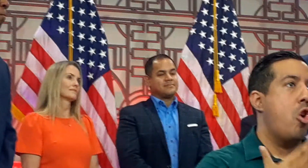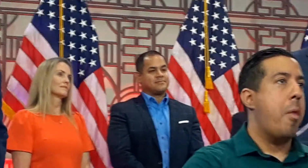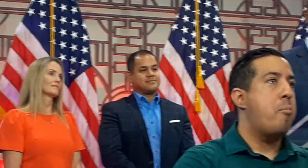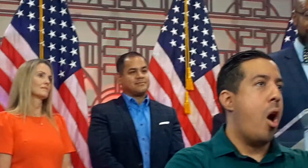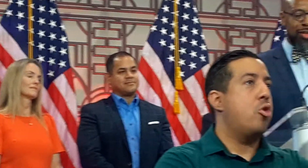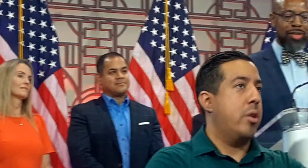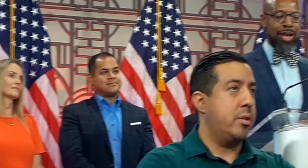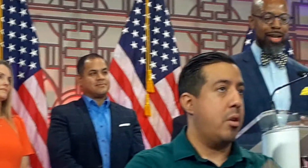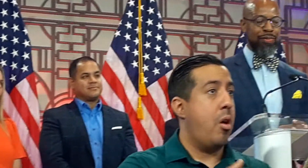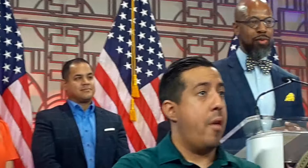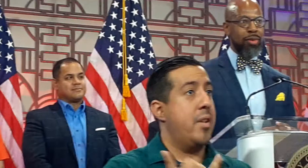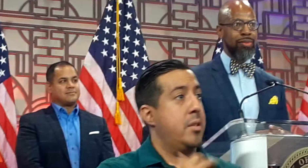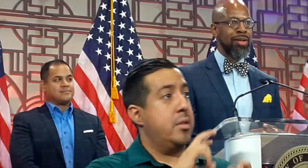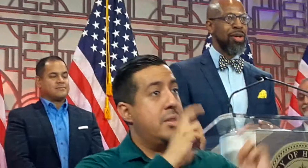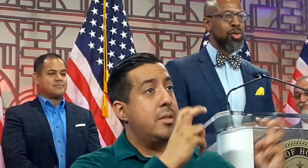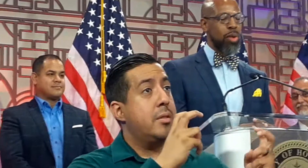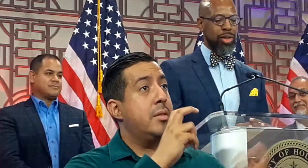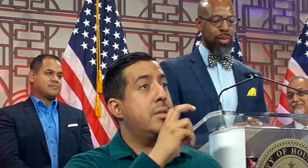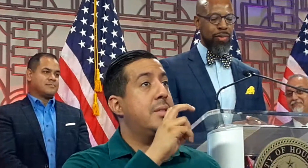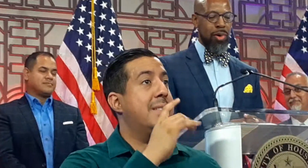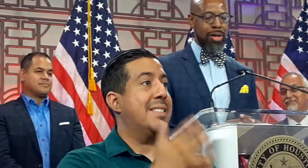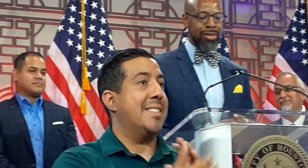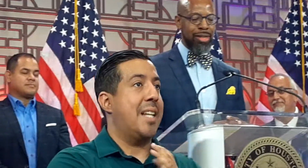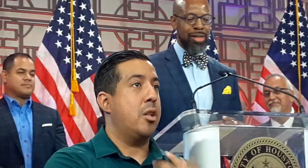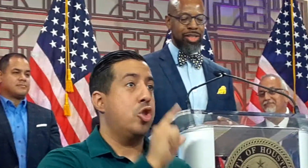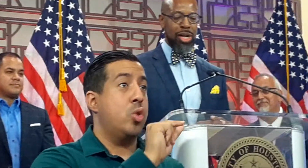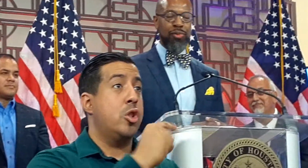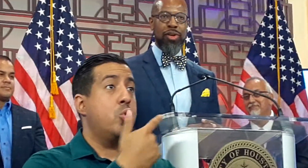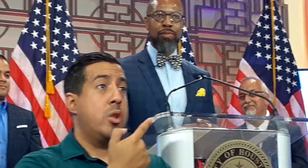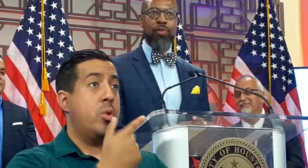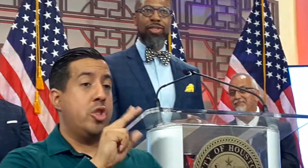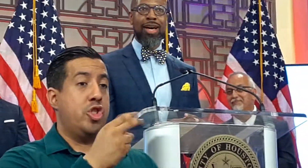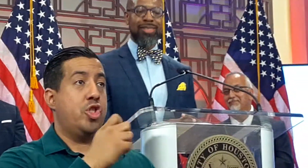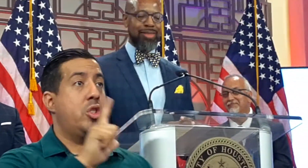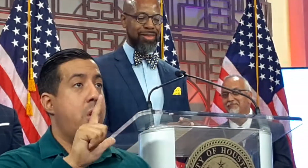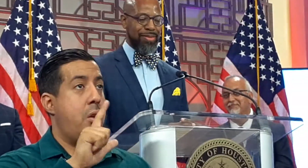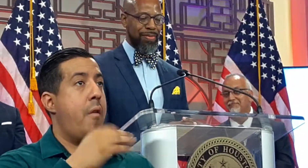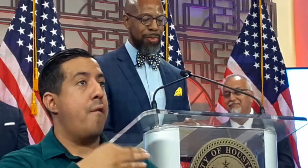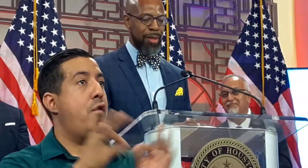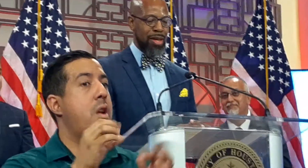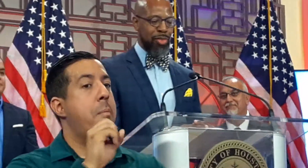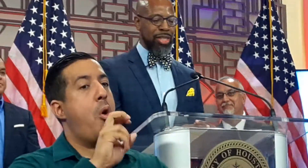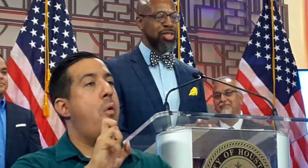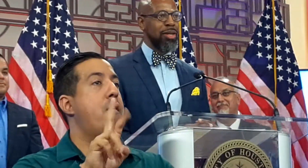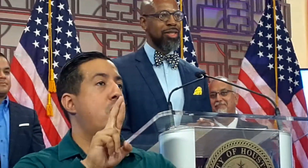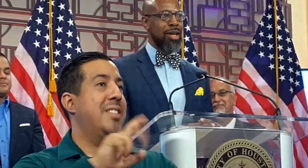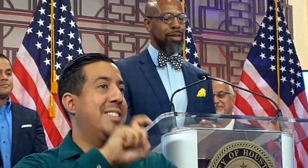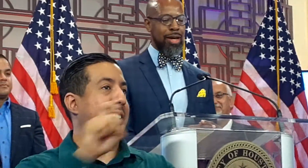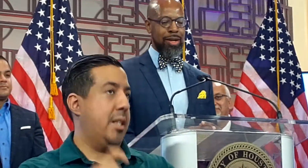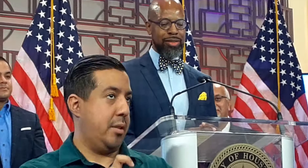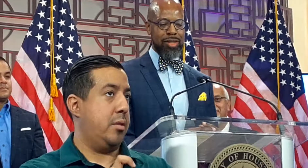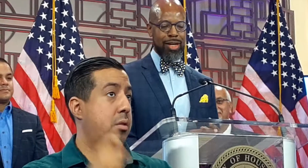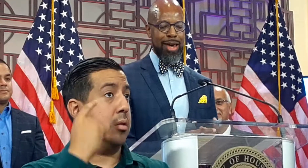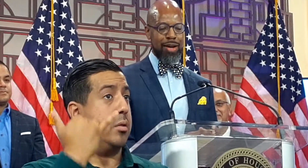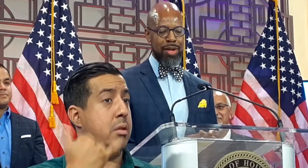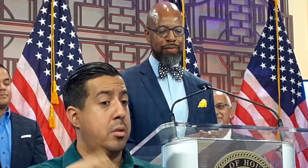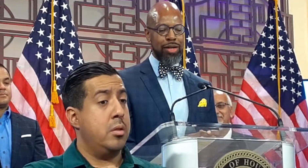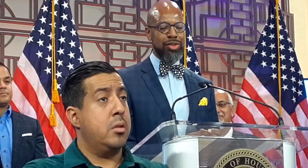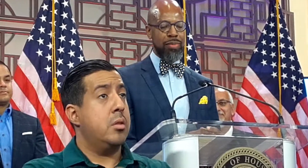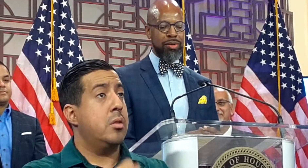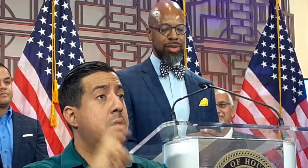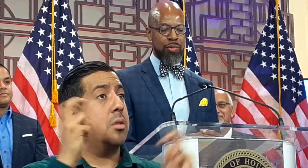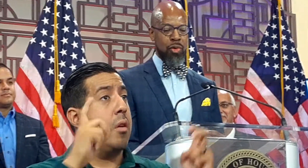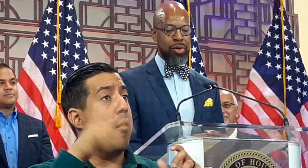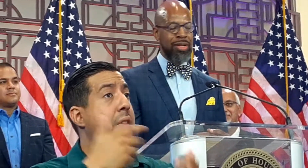announce the headliners and the talent for the 2021 Shell Freedom Over Texas. This year's headliner is the Academy